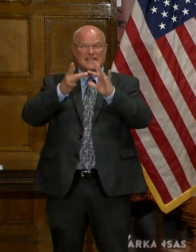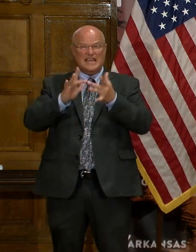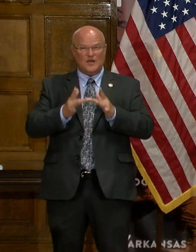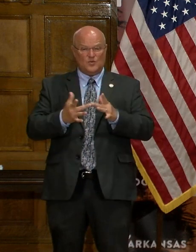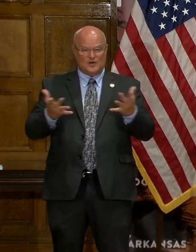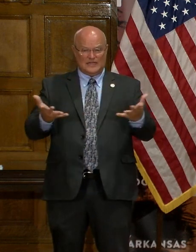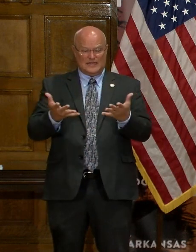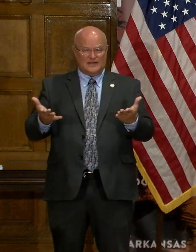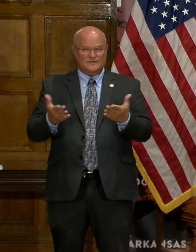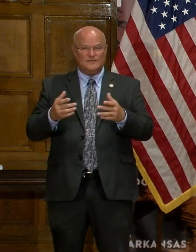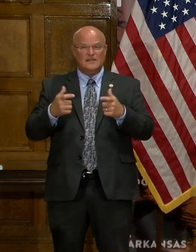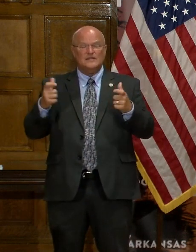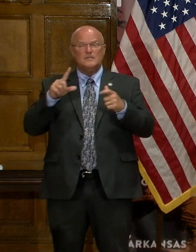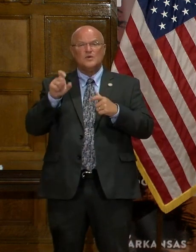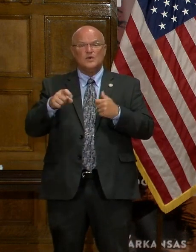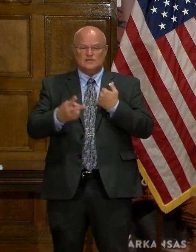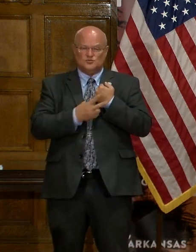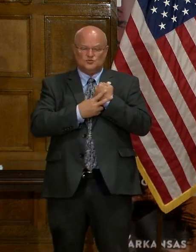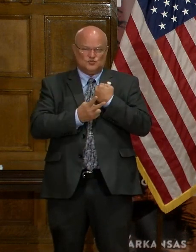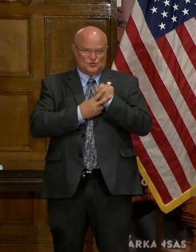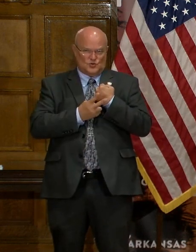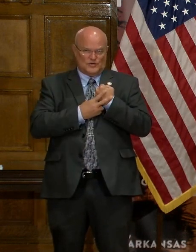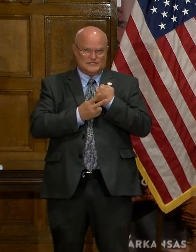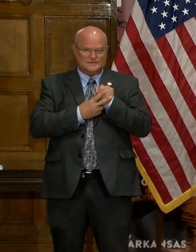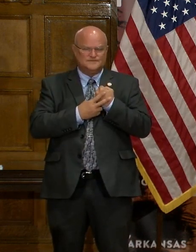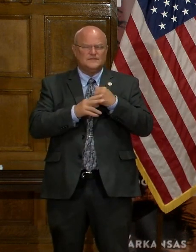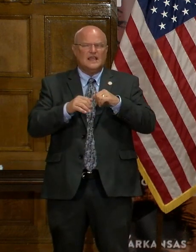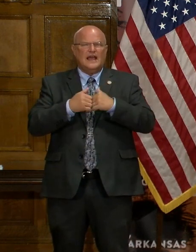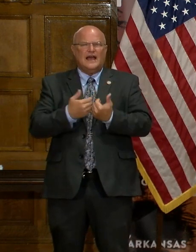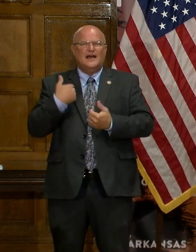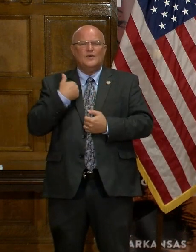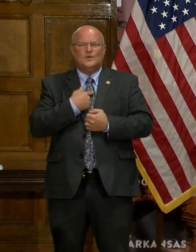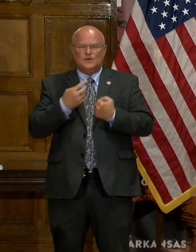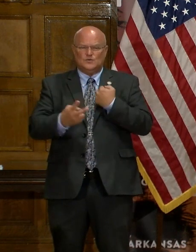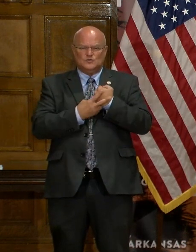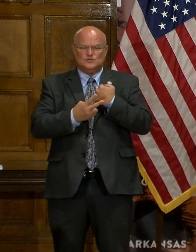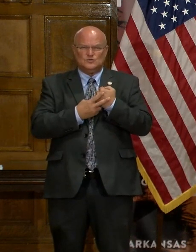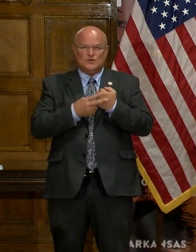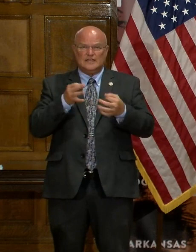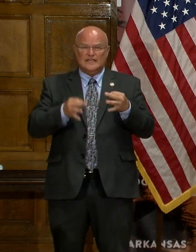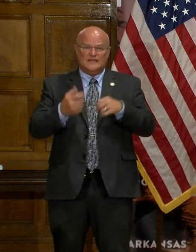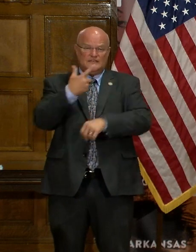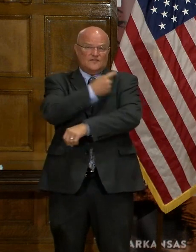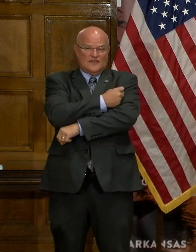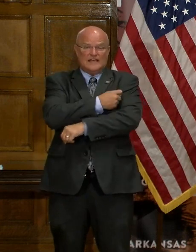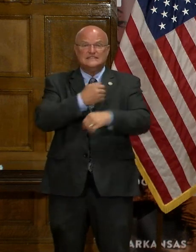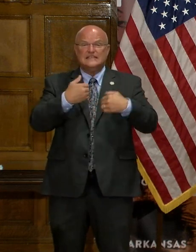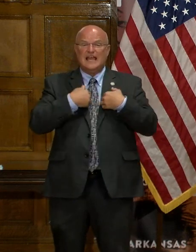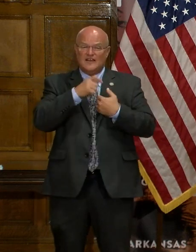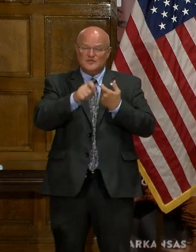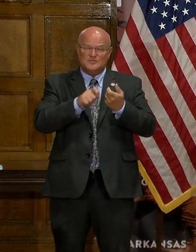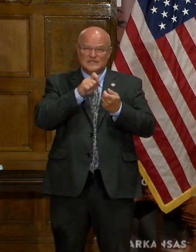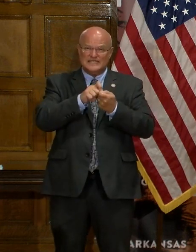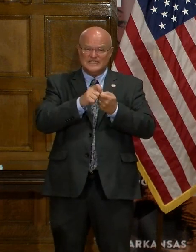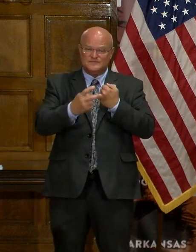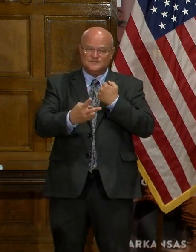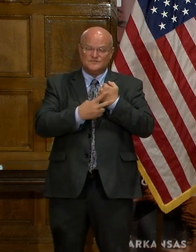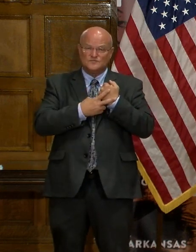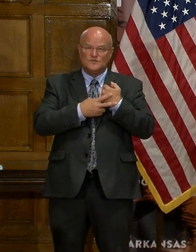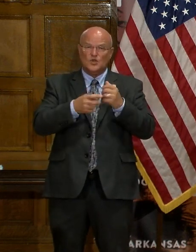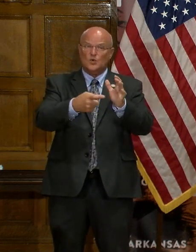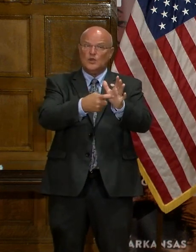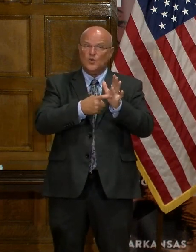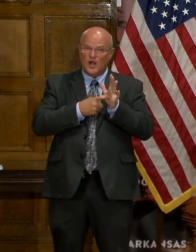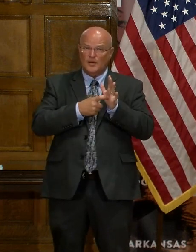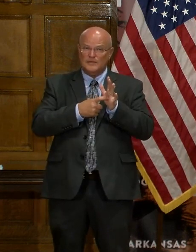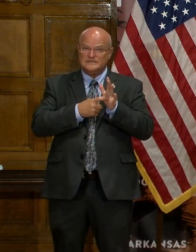I think the biggest question is the storage and how we're going to store that if the vaccines have particular storage requirements.